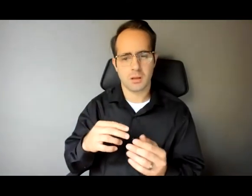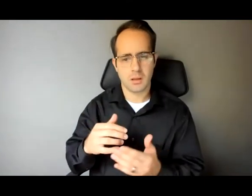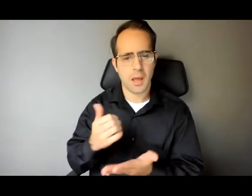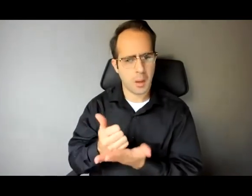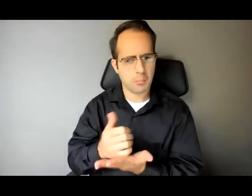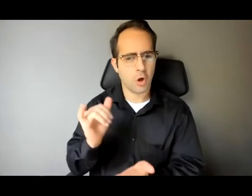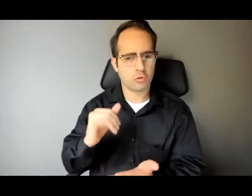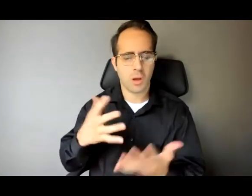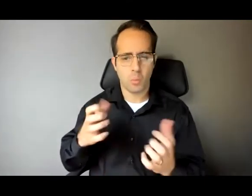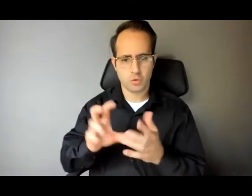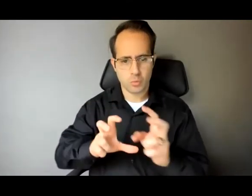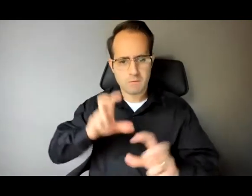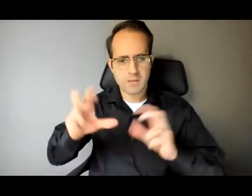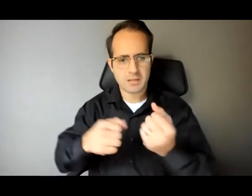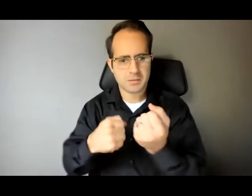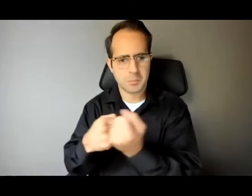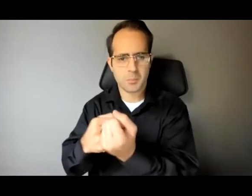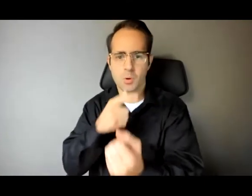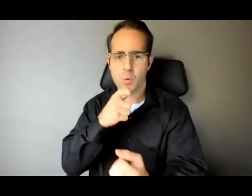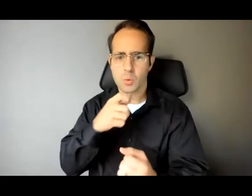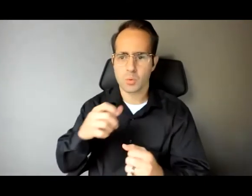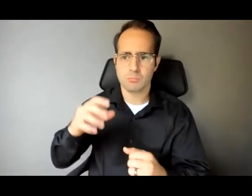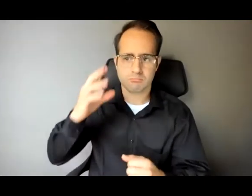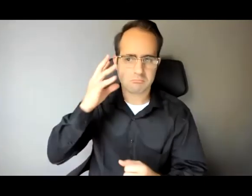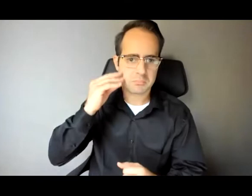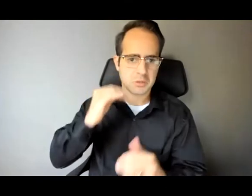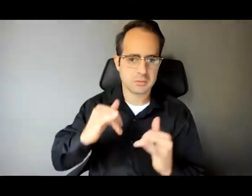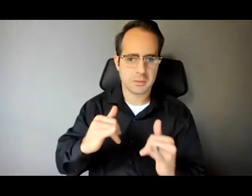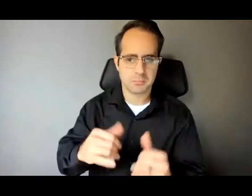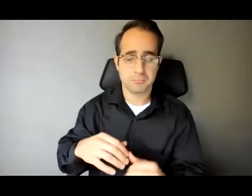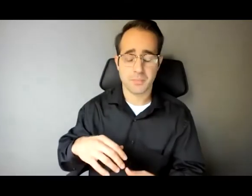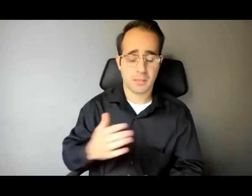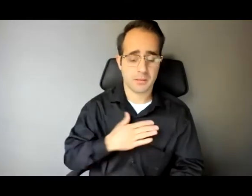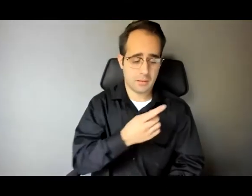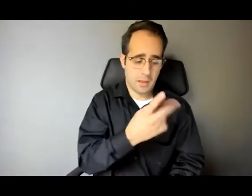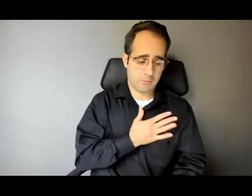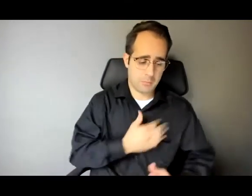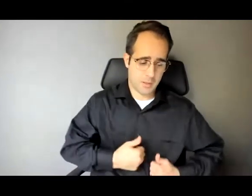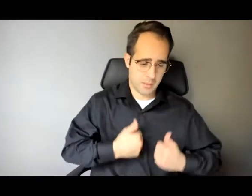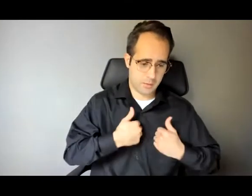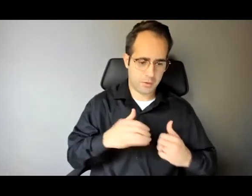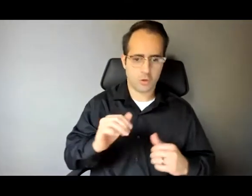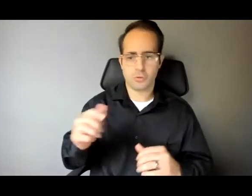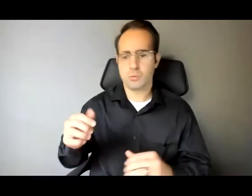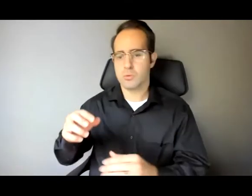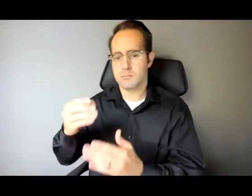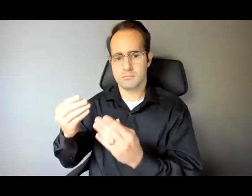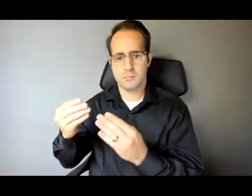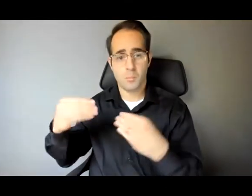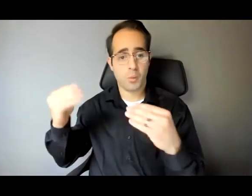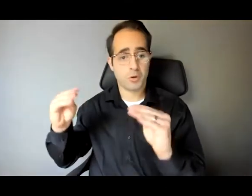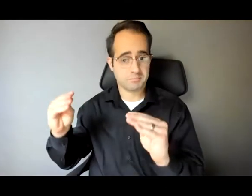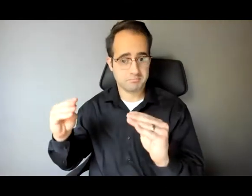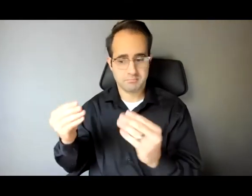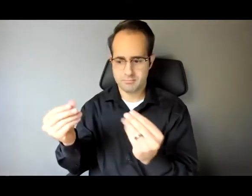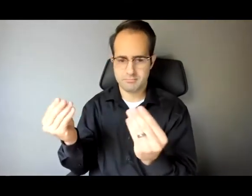half my life the other half my life is real estate I decided a few years ago that if you're going to be a tenacious